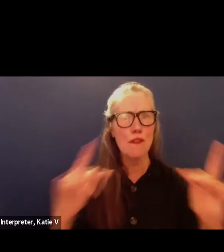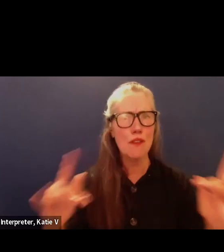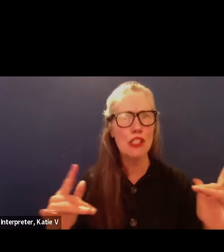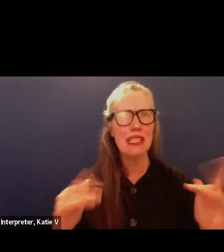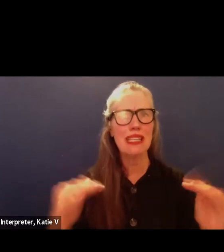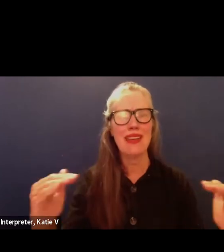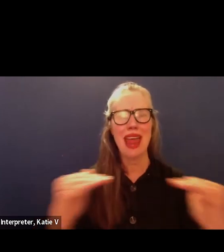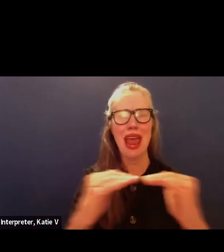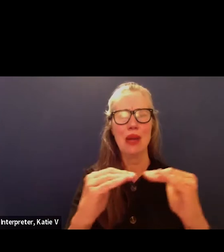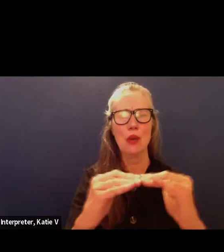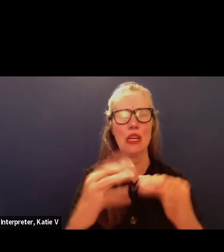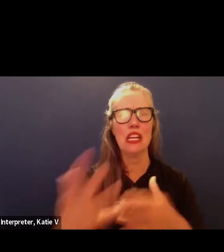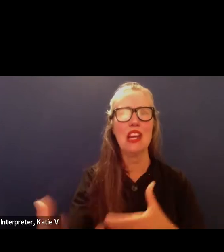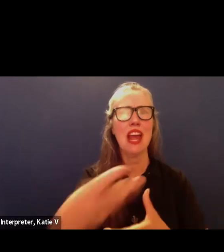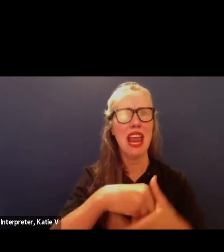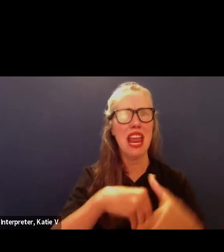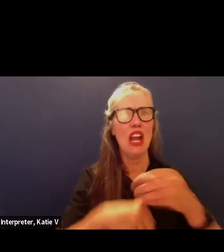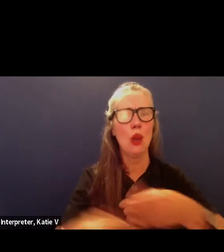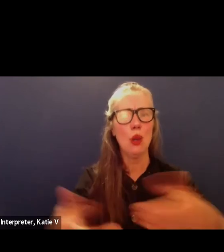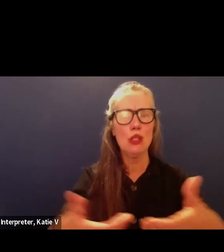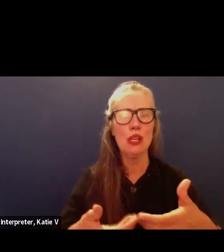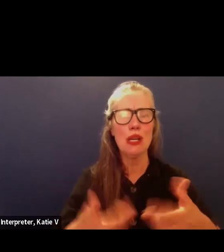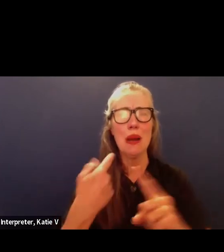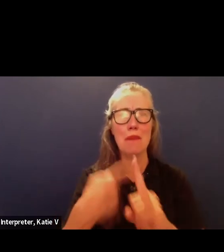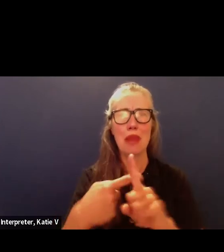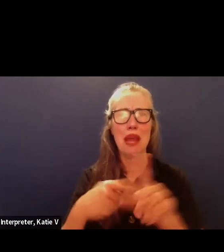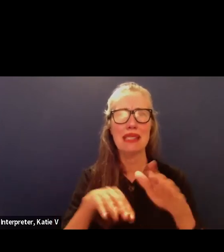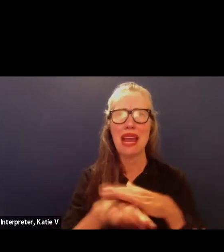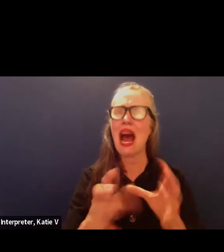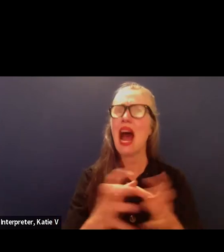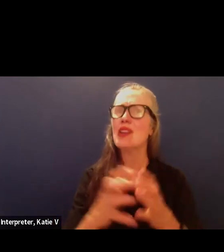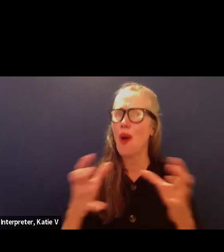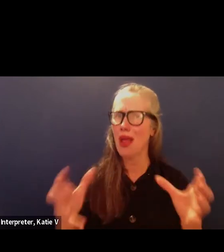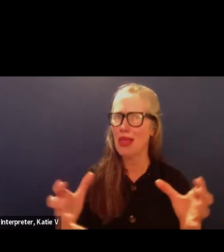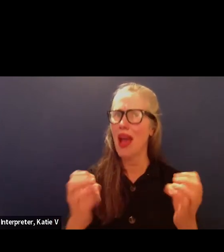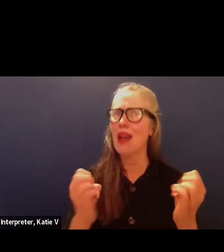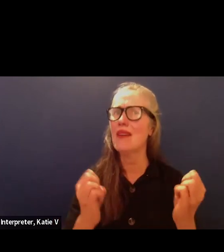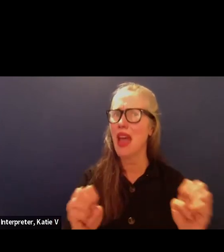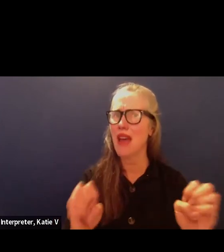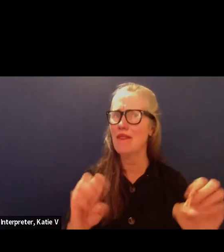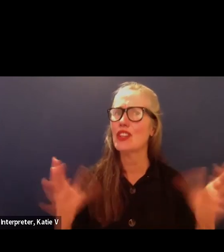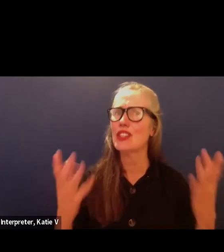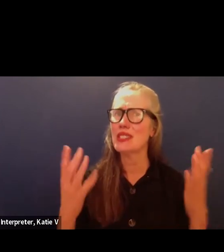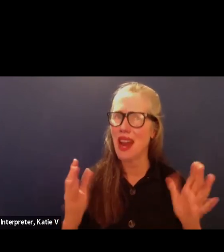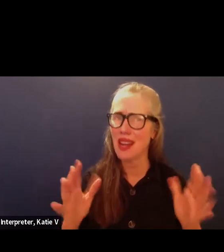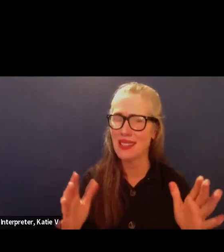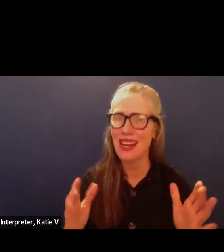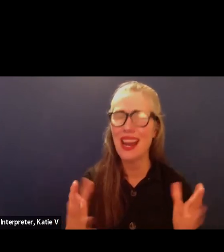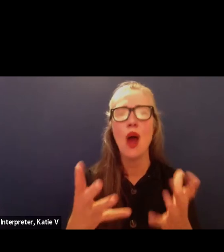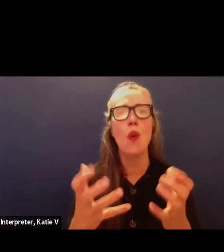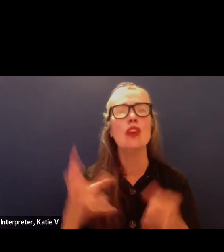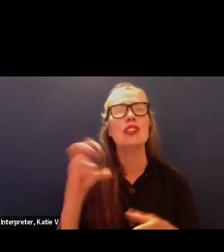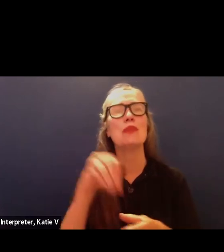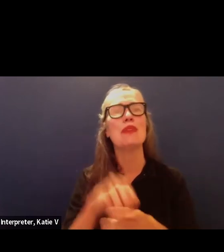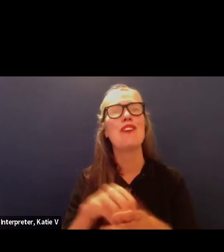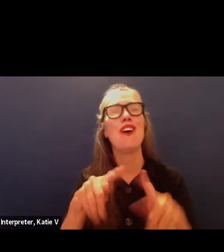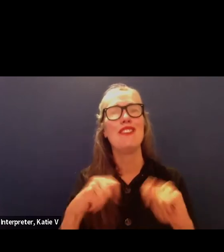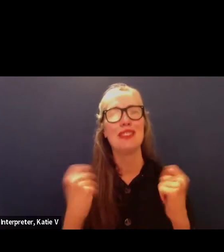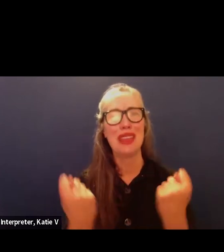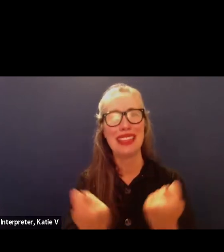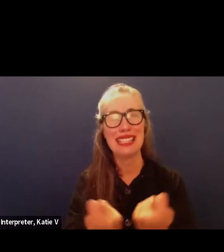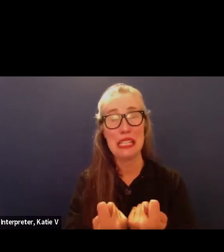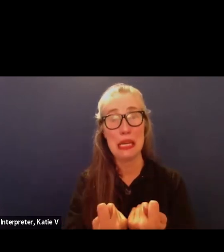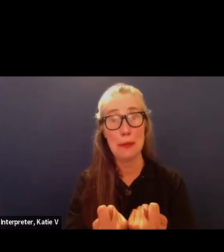and access i know a significant amount of effort has uh of work has been done and i want to be part of this team